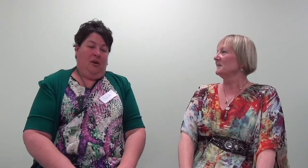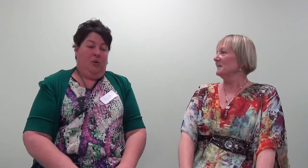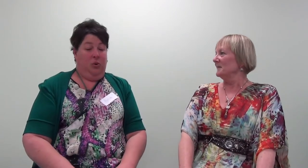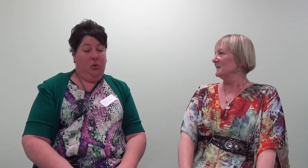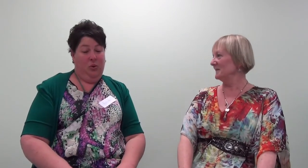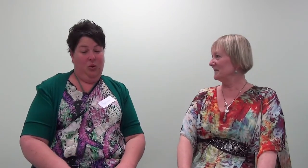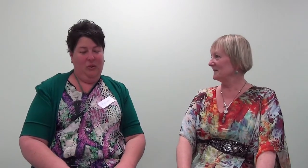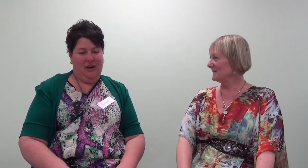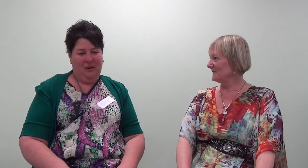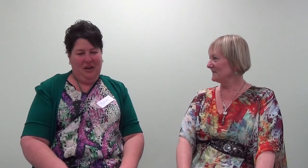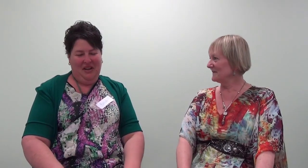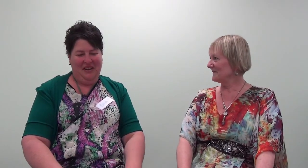wow